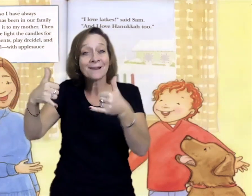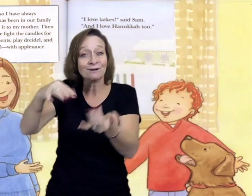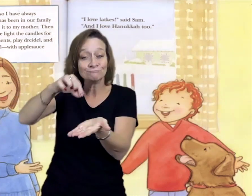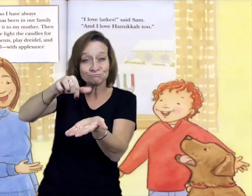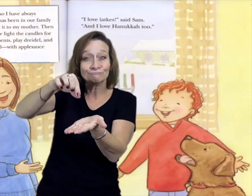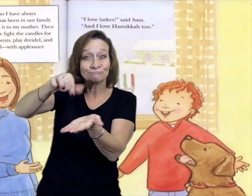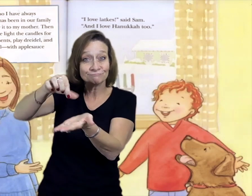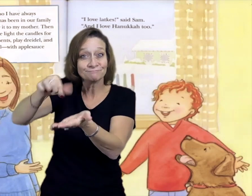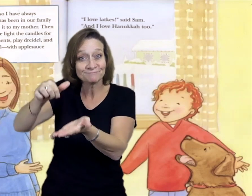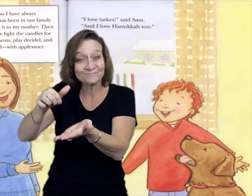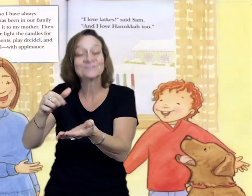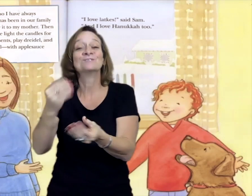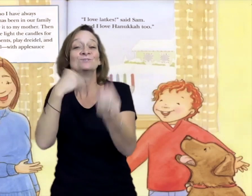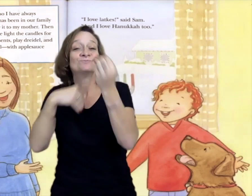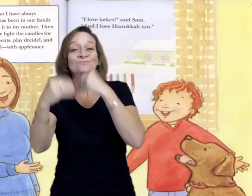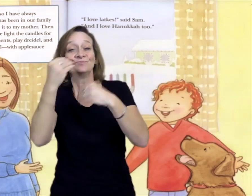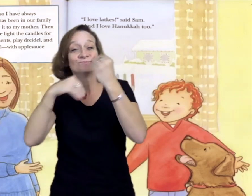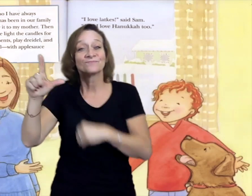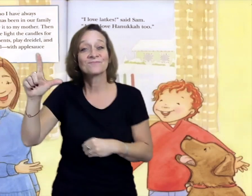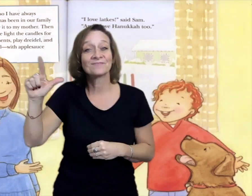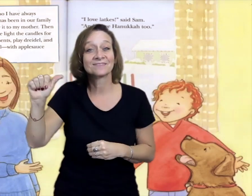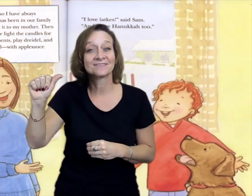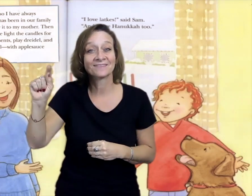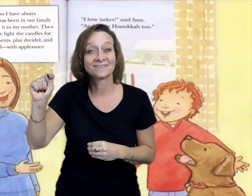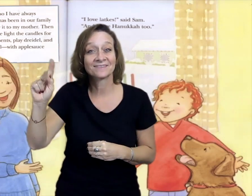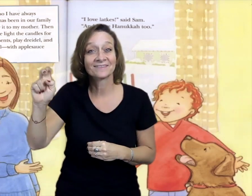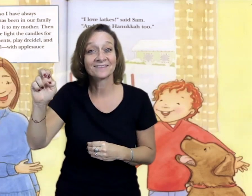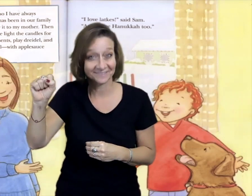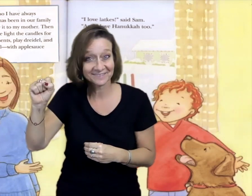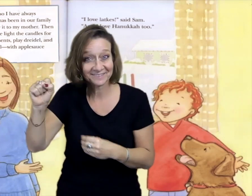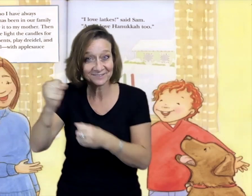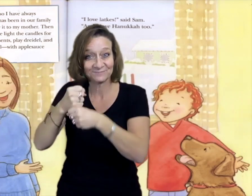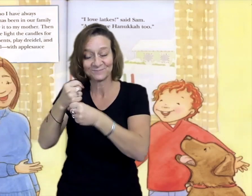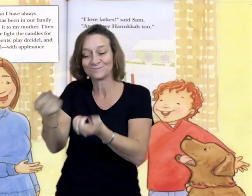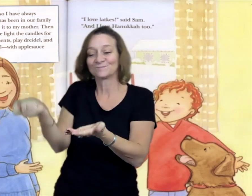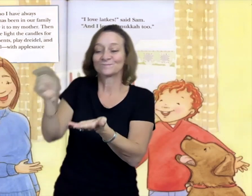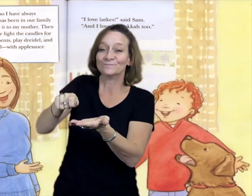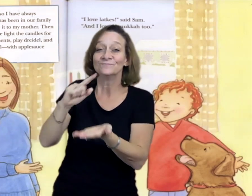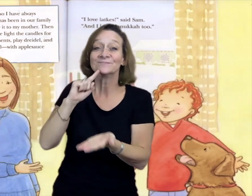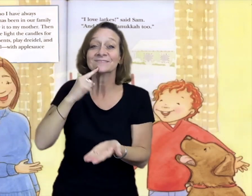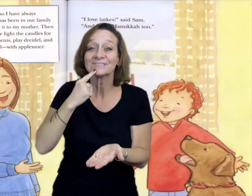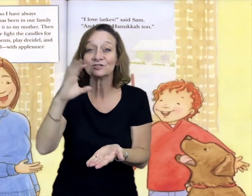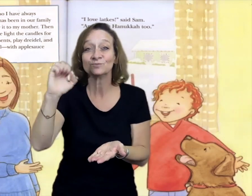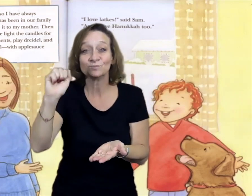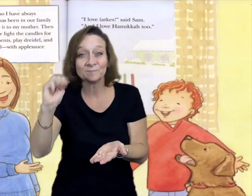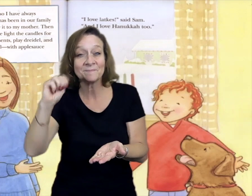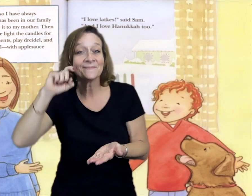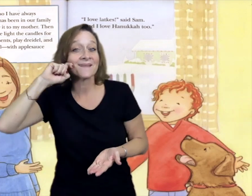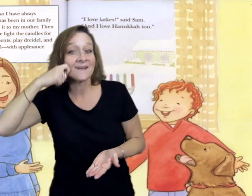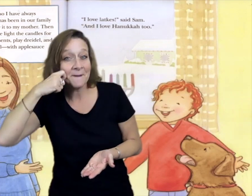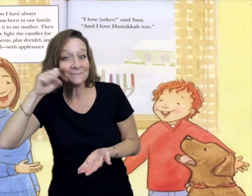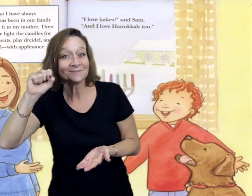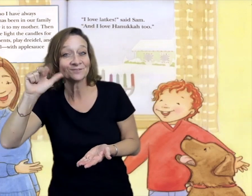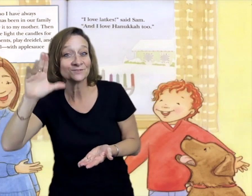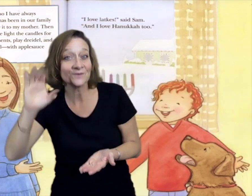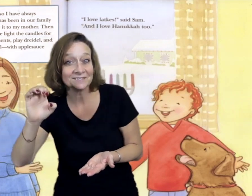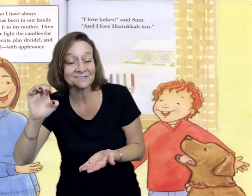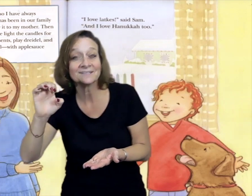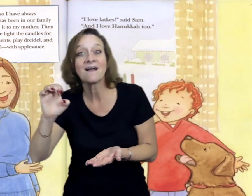and eat latkes. Potato pancakes, fried in oil, with applesauce and sour cream.